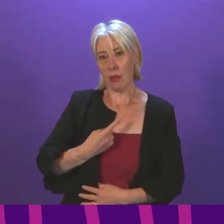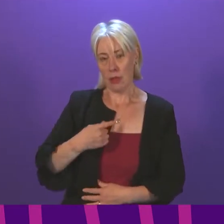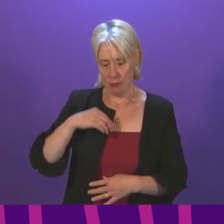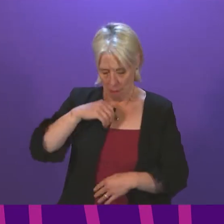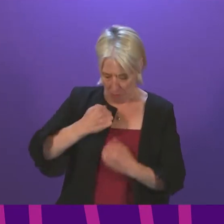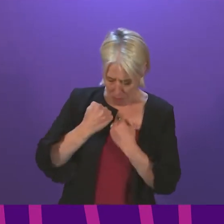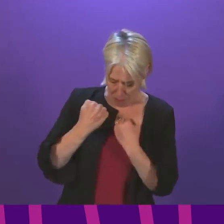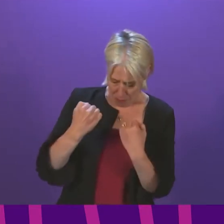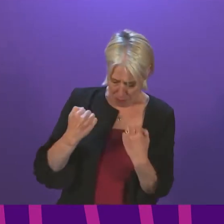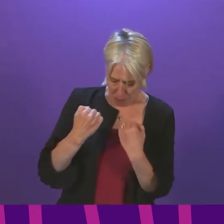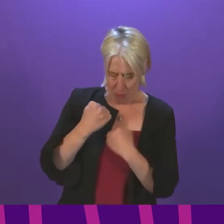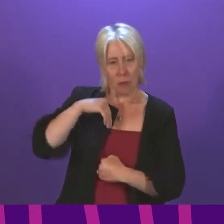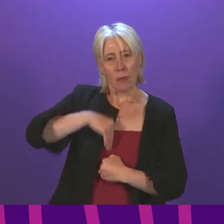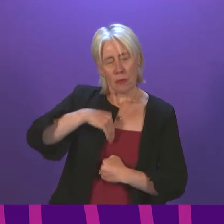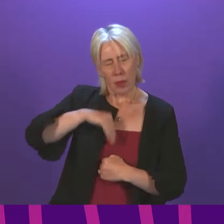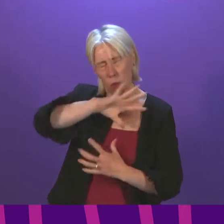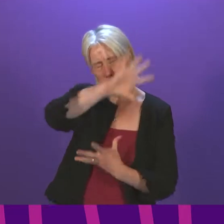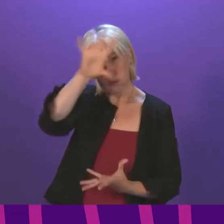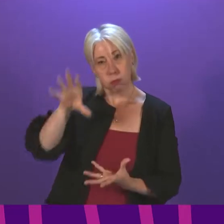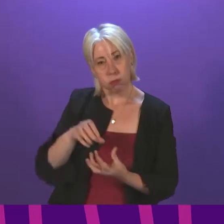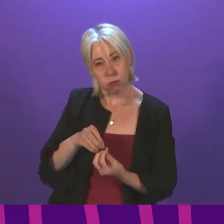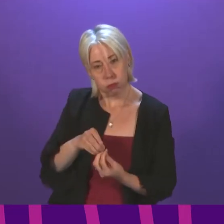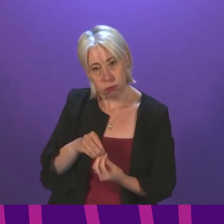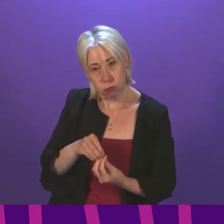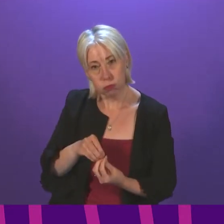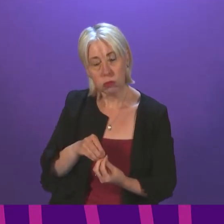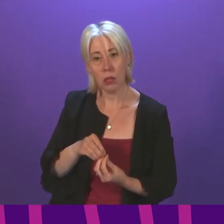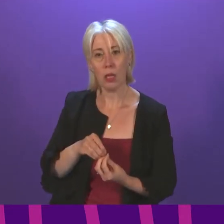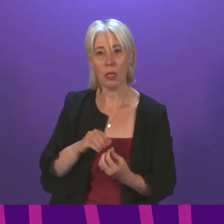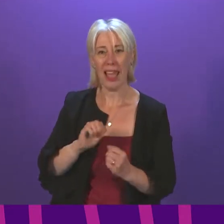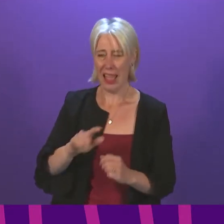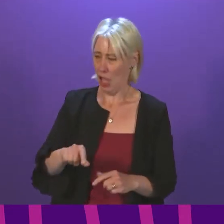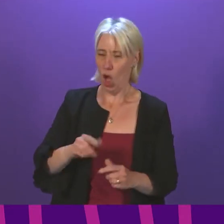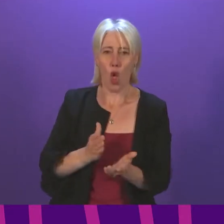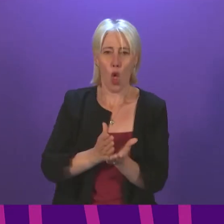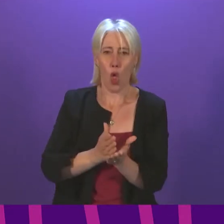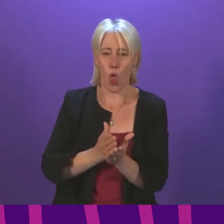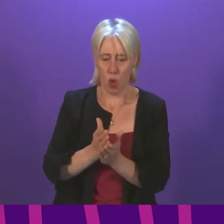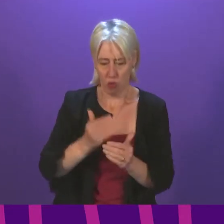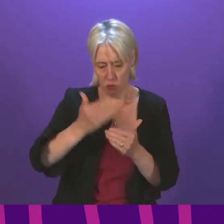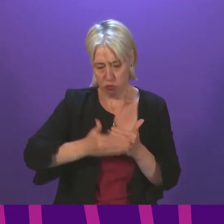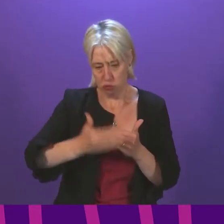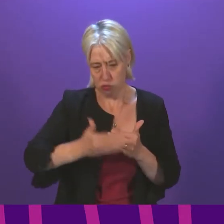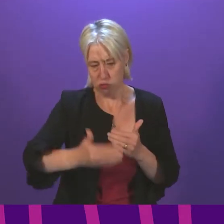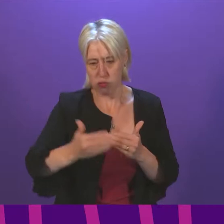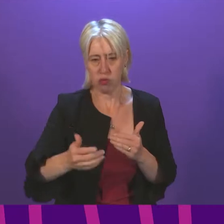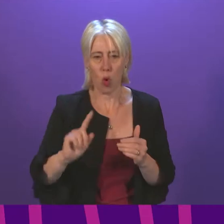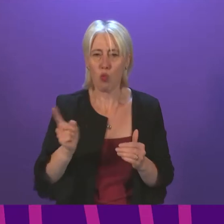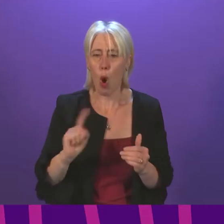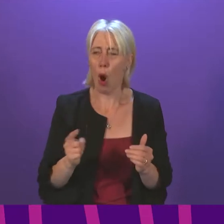carry within you. Thinking about all the things you must face in the coming days and weeks.